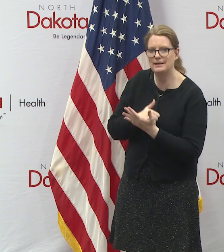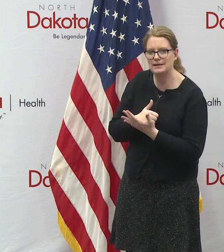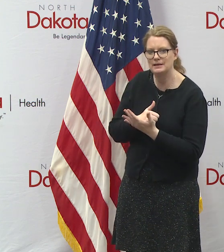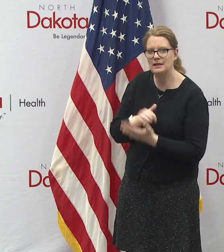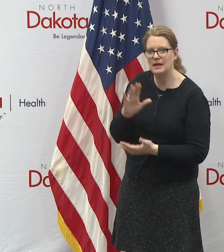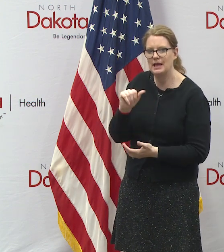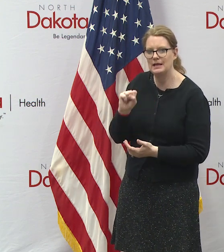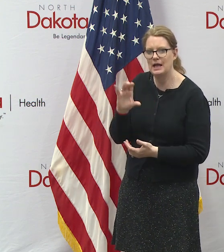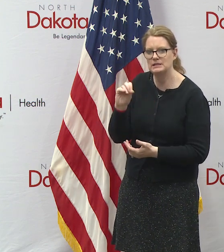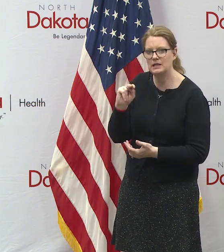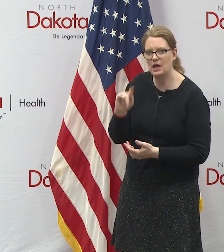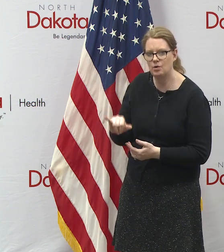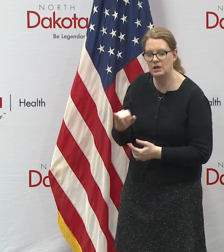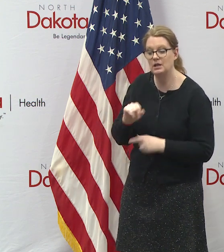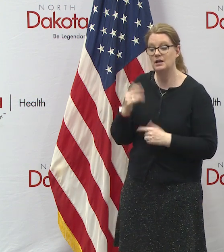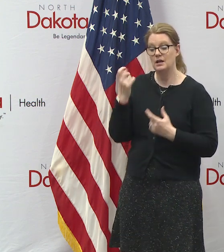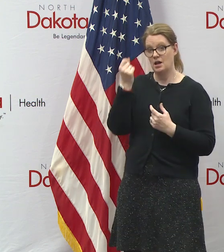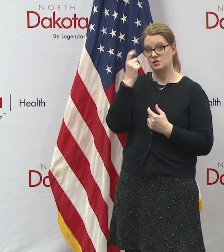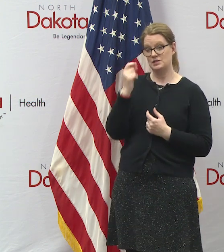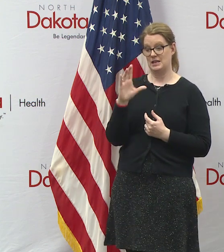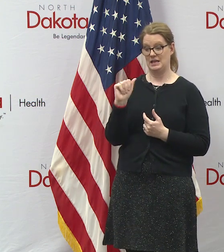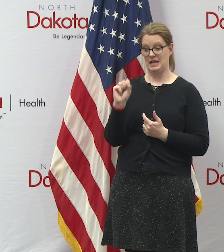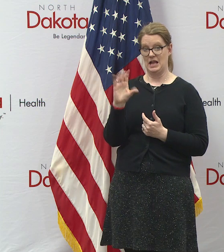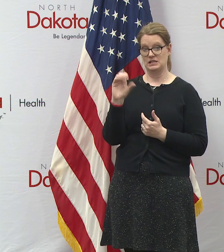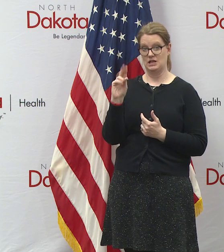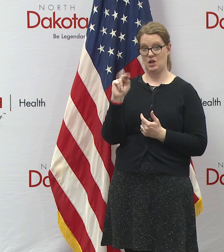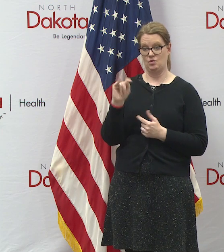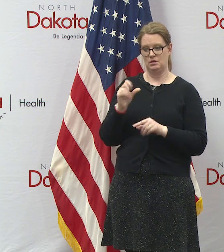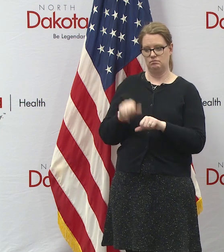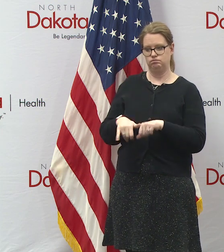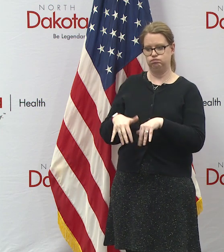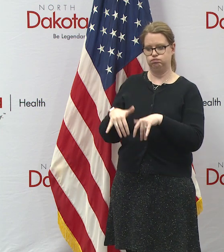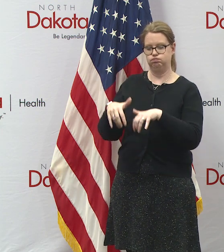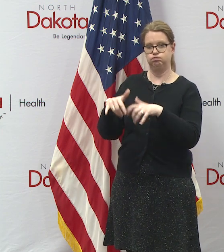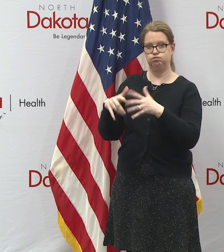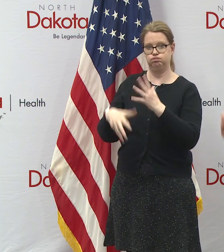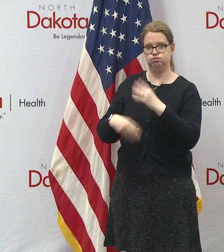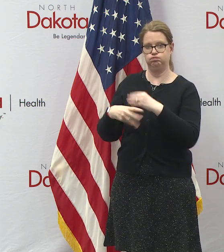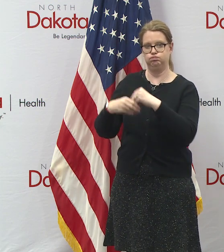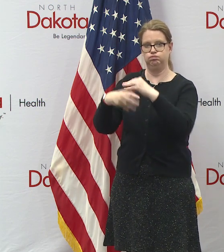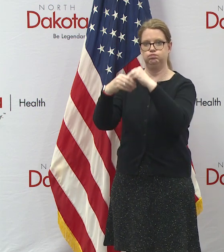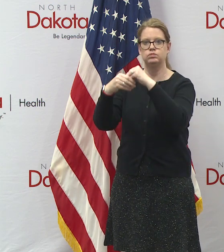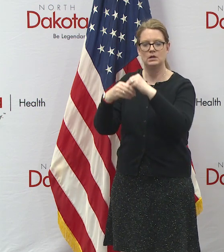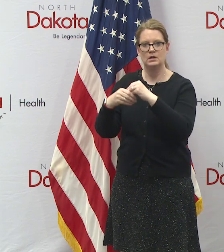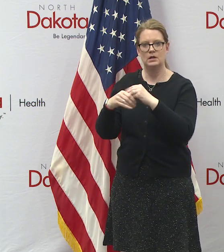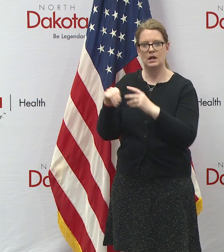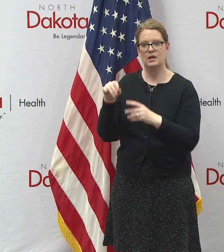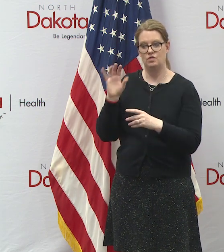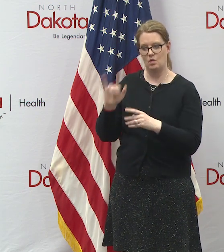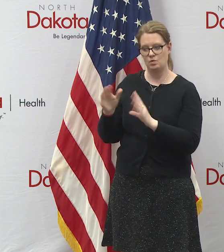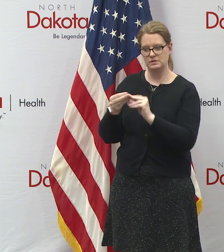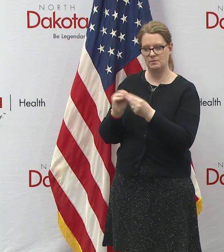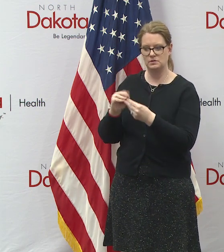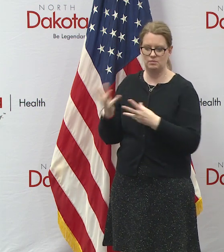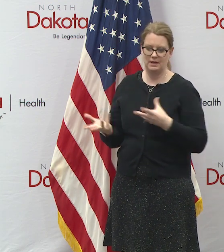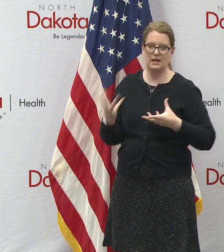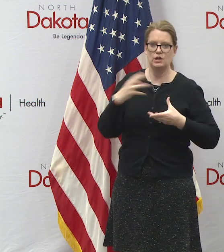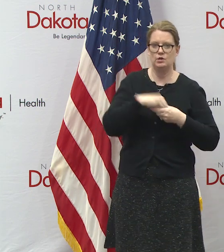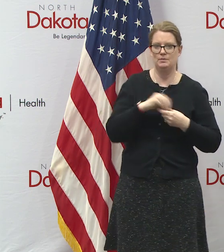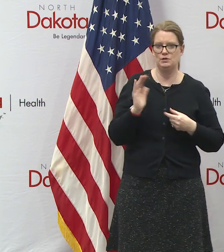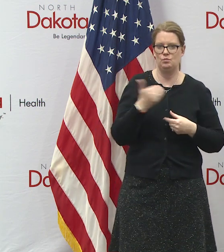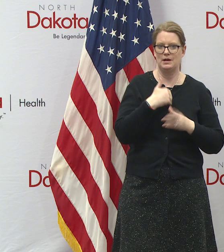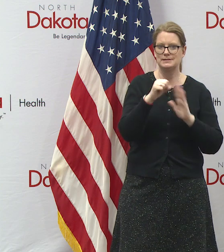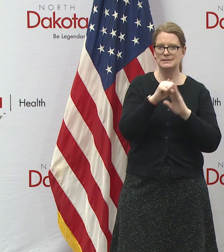that testing is accelerating in cast county uh at the the local site we're going to roll those numbers into the state numbers uh but